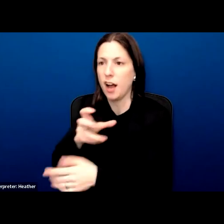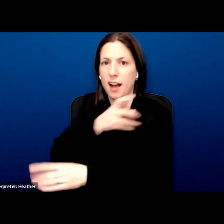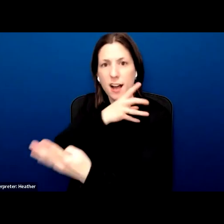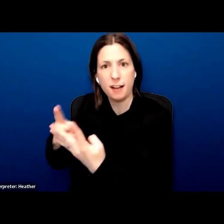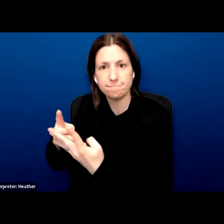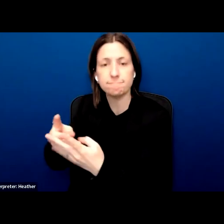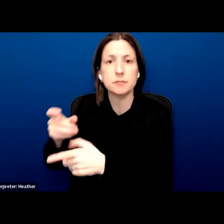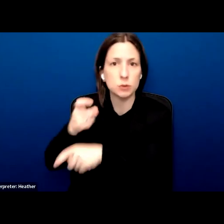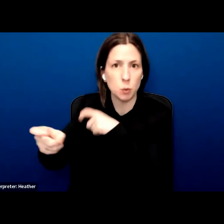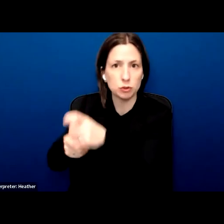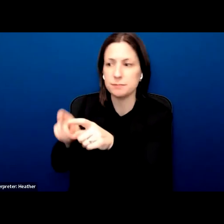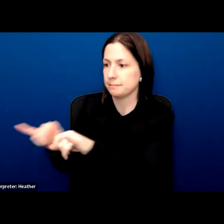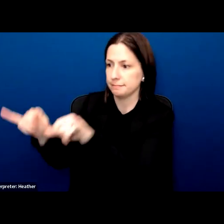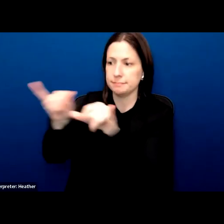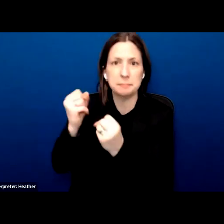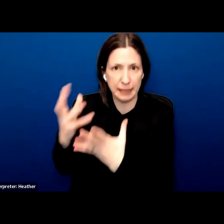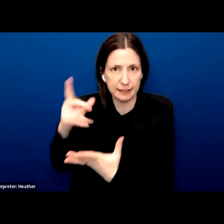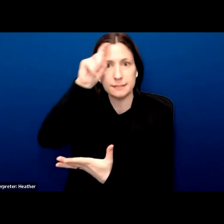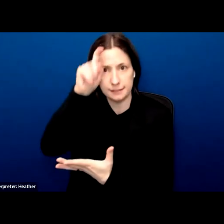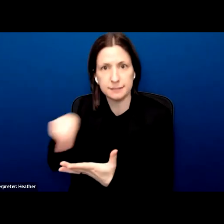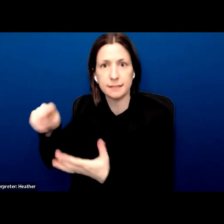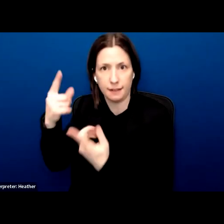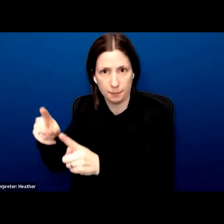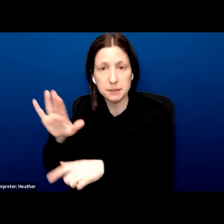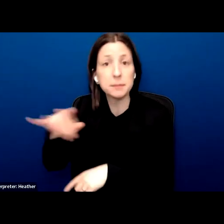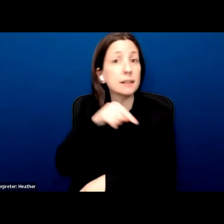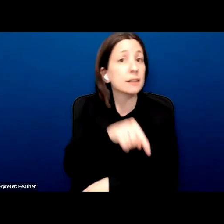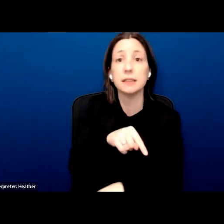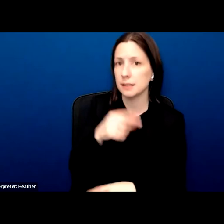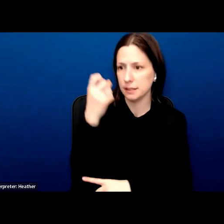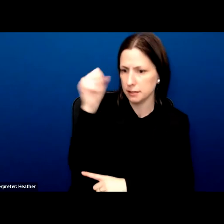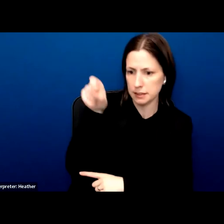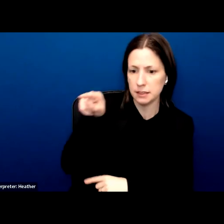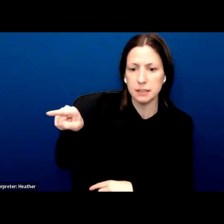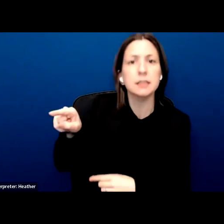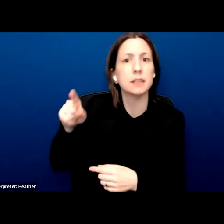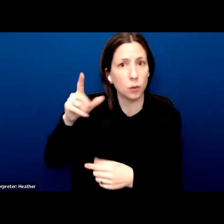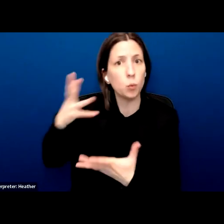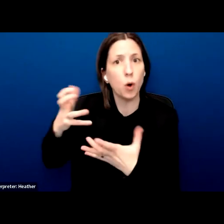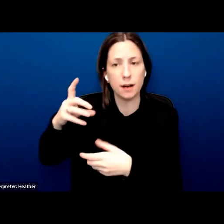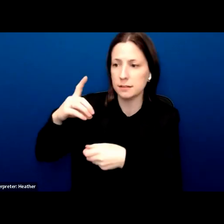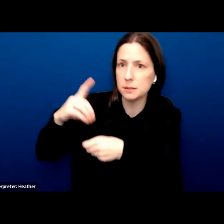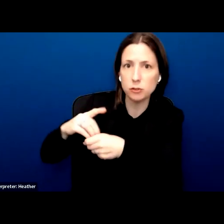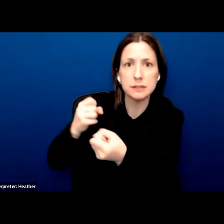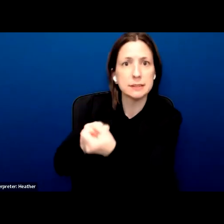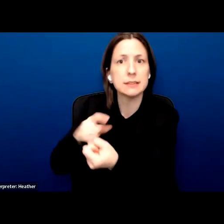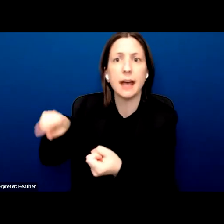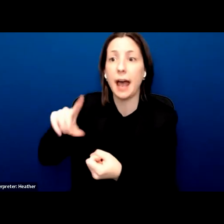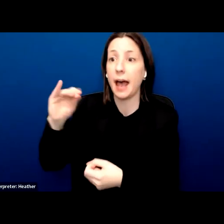of Egyptians. All they had done was peacefully stand for democracy in their country and speak out against a military coup.